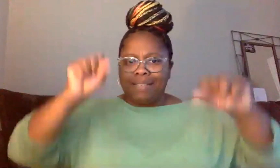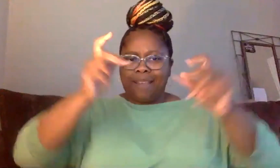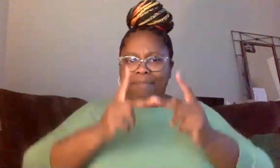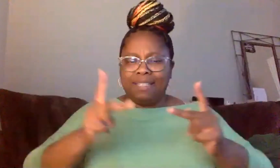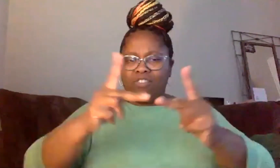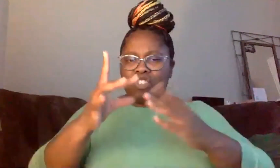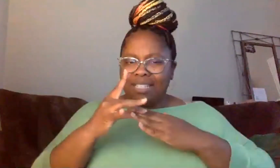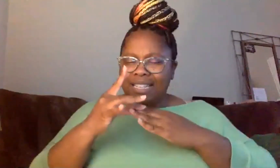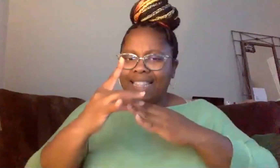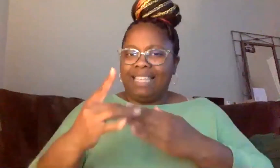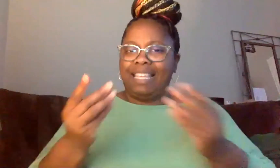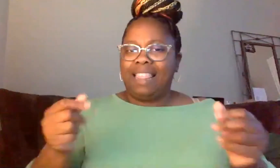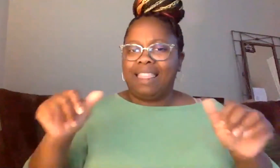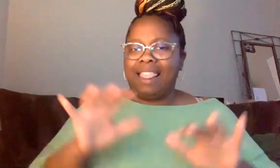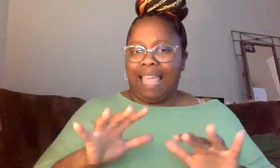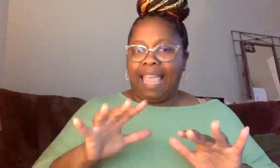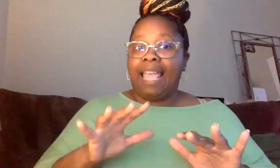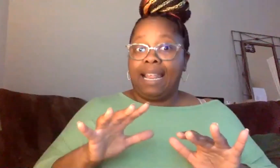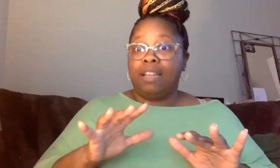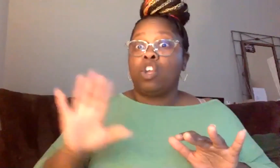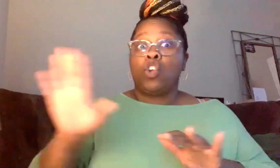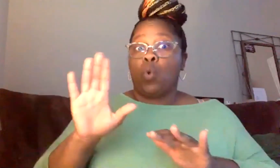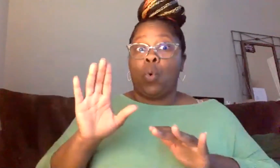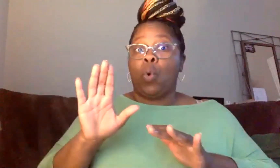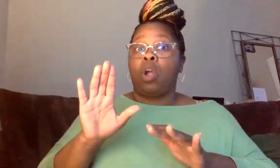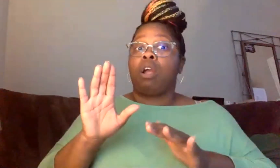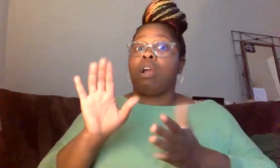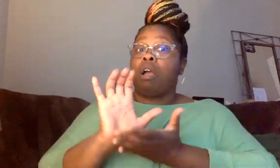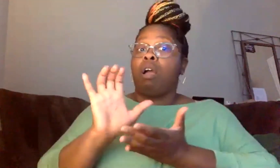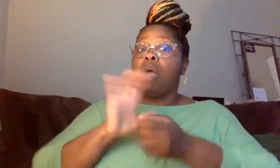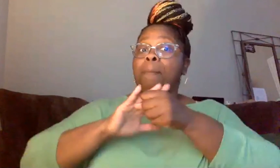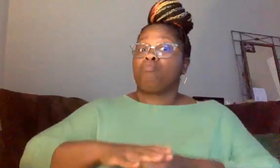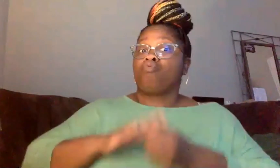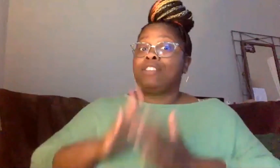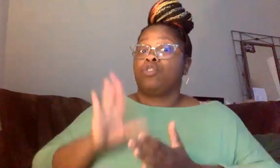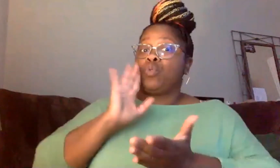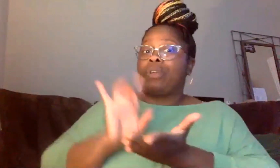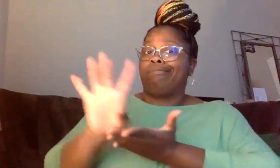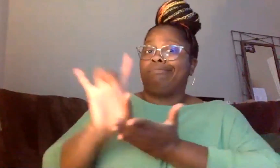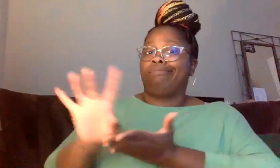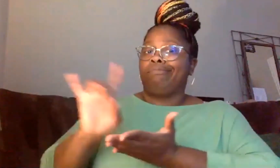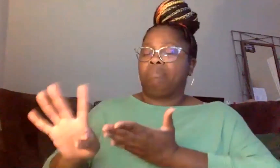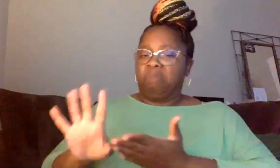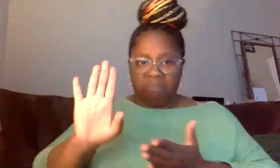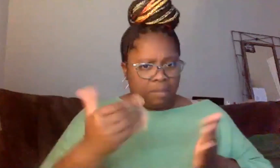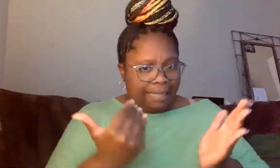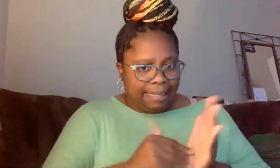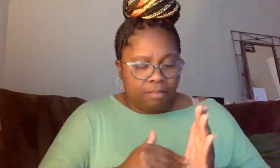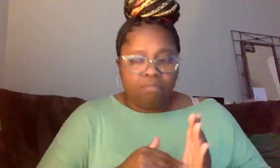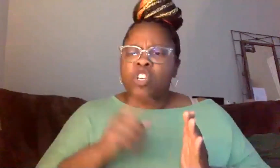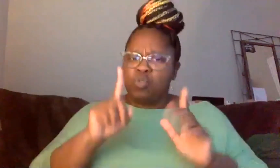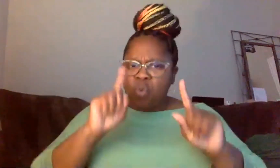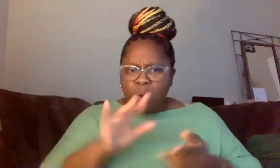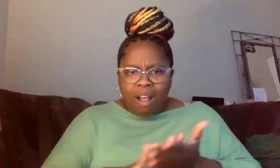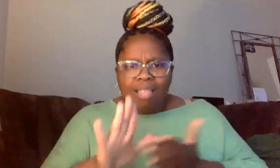oppressors are about to be banished from. I'm going to say that again. As you go and you get your education and you get your PhD and you